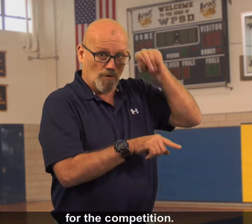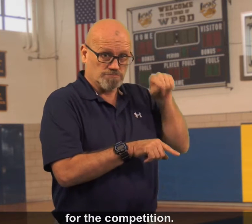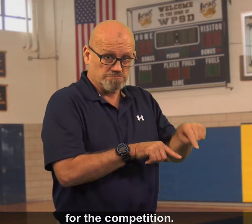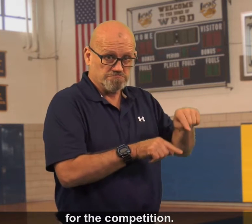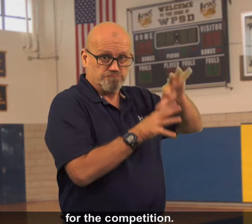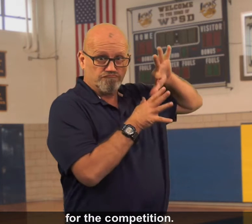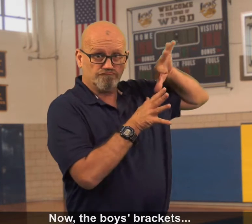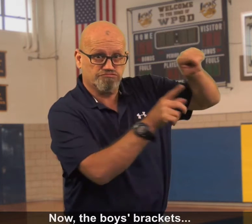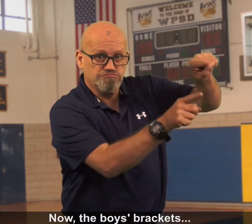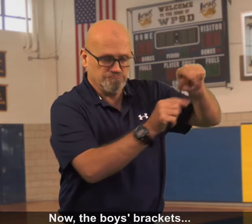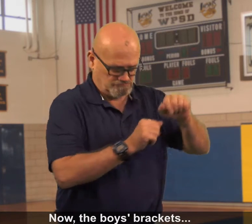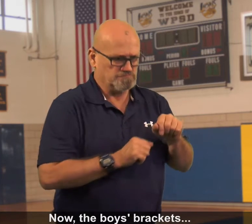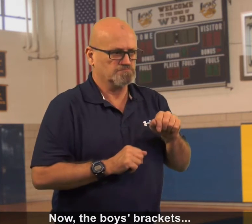Now, the boys' brackets.